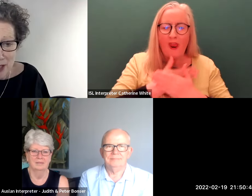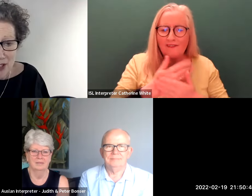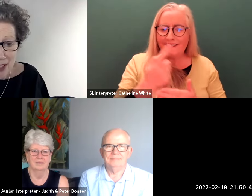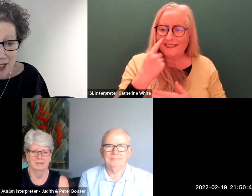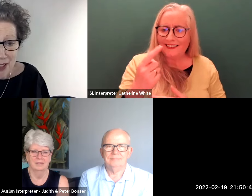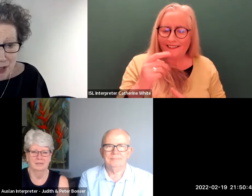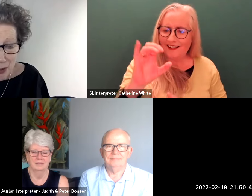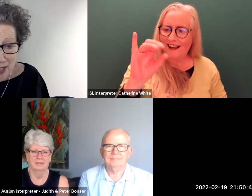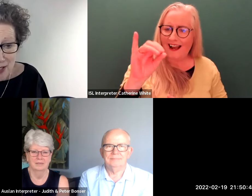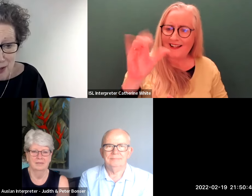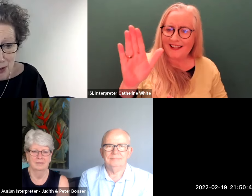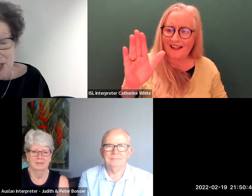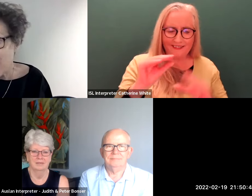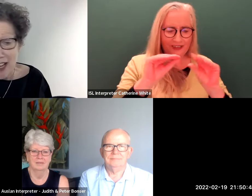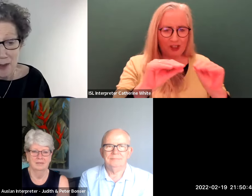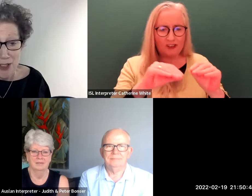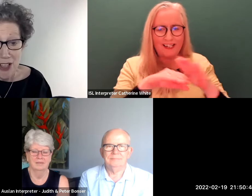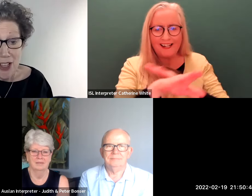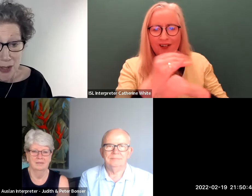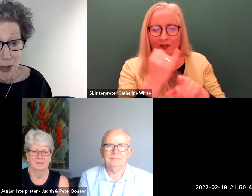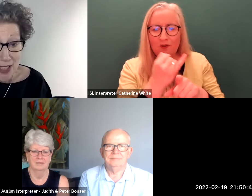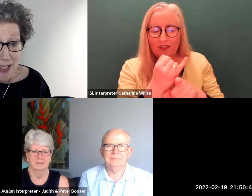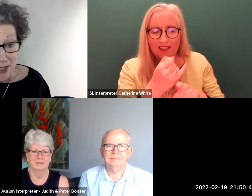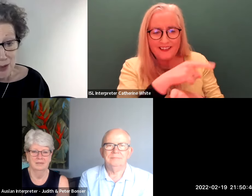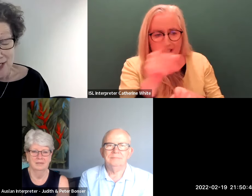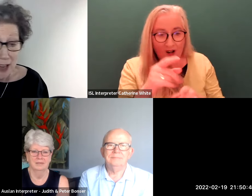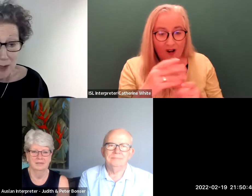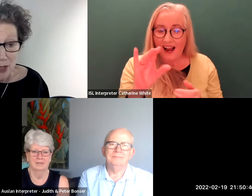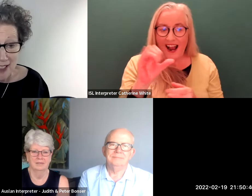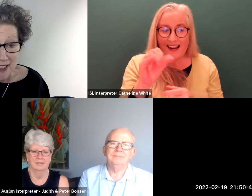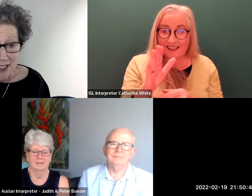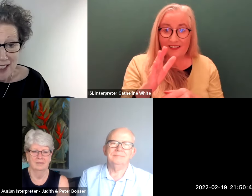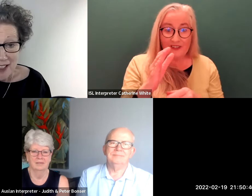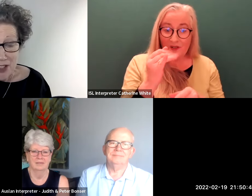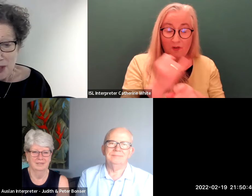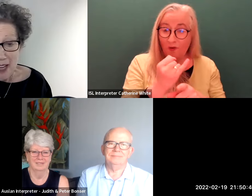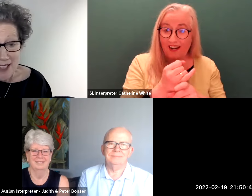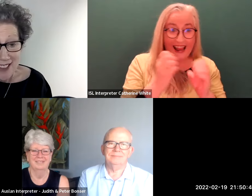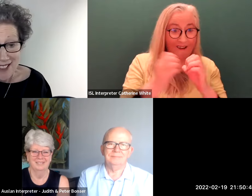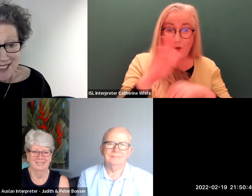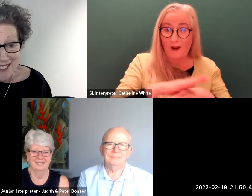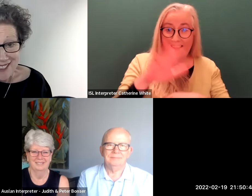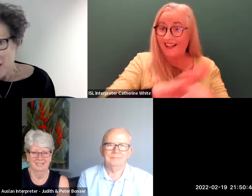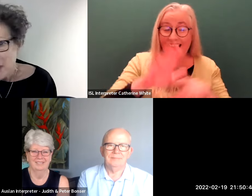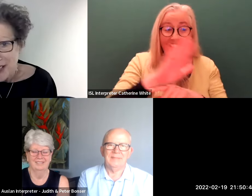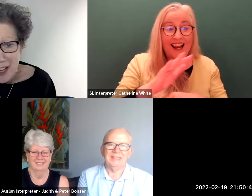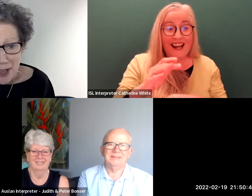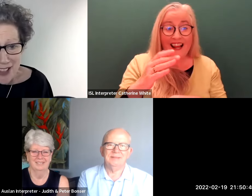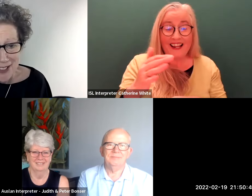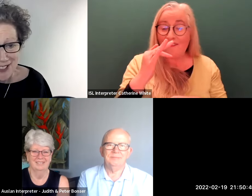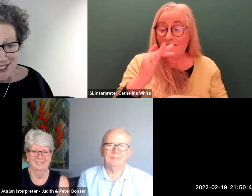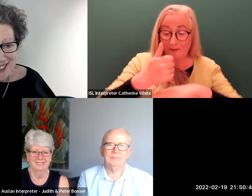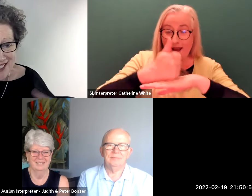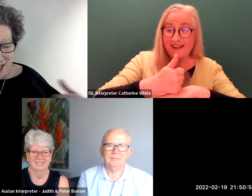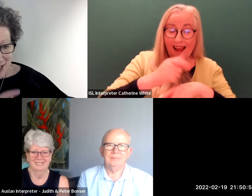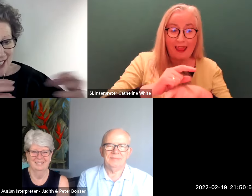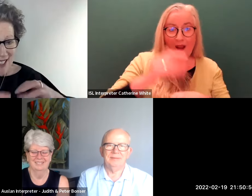language taught in schools or sign language taught in schools everywhere just the basics hello how are